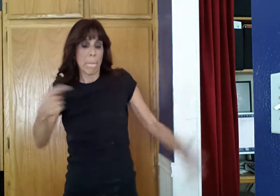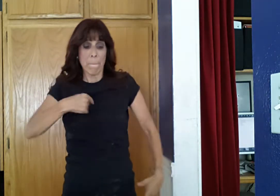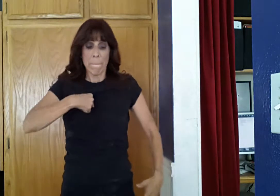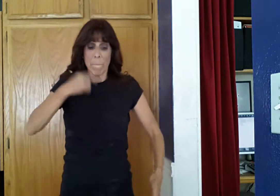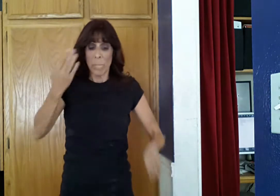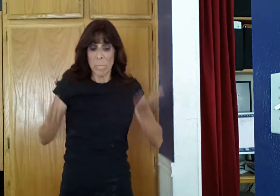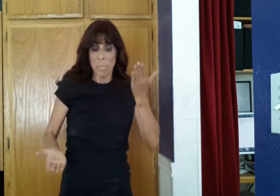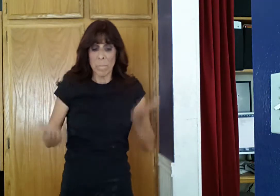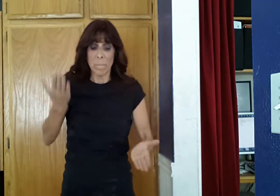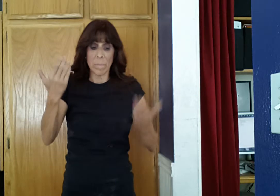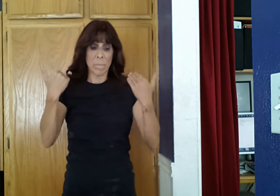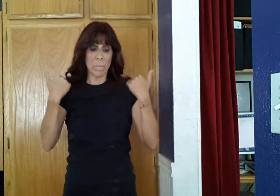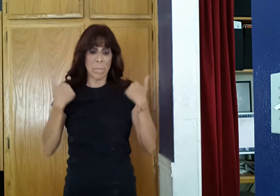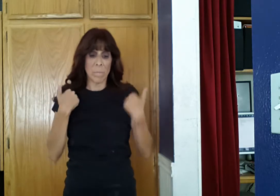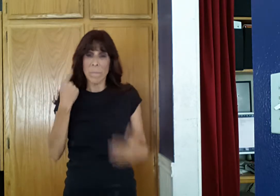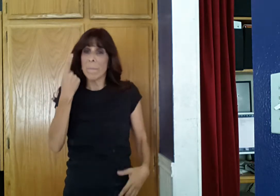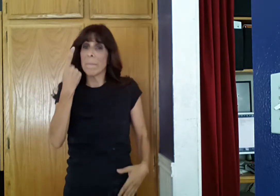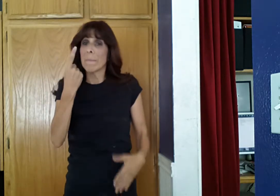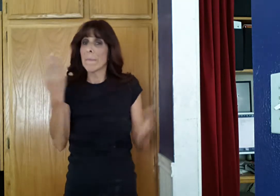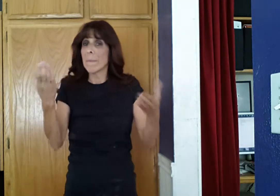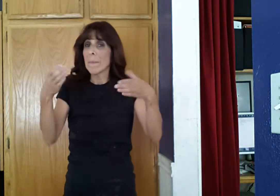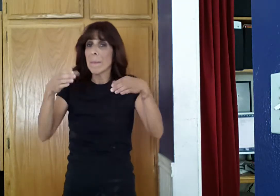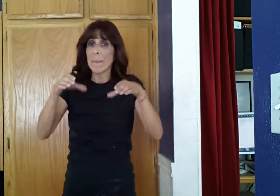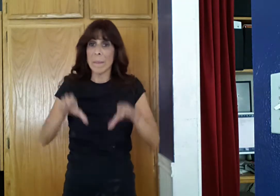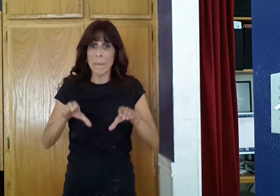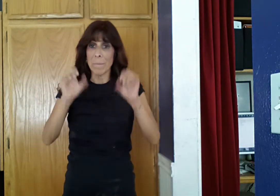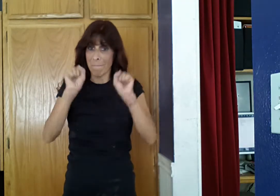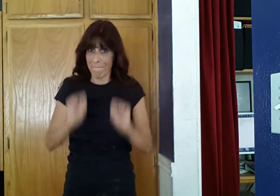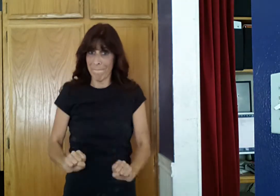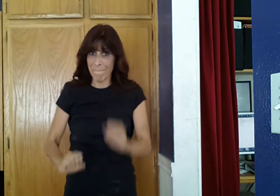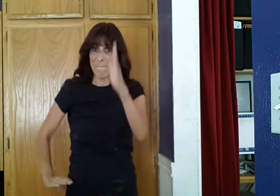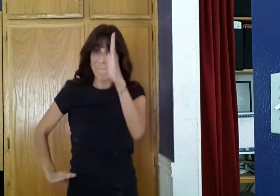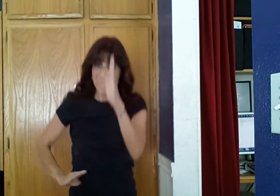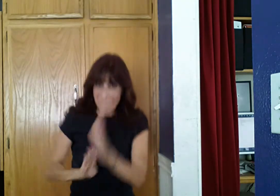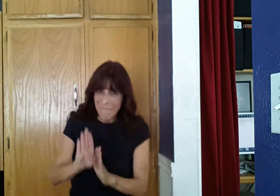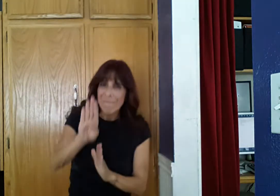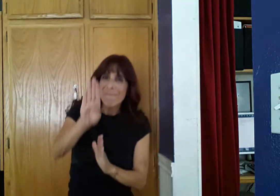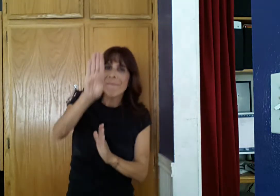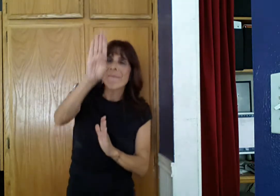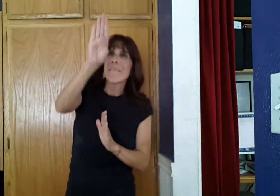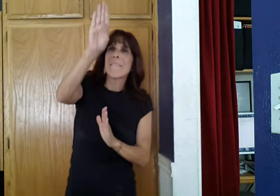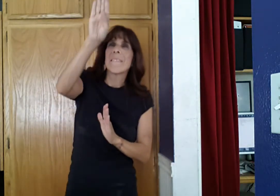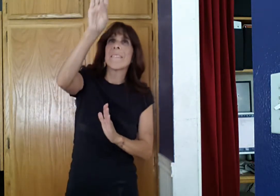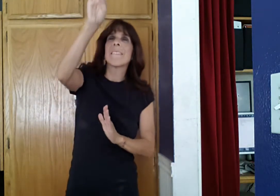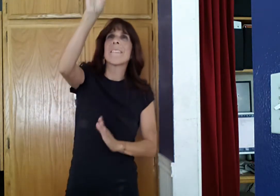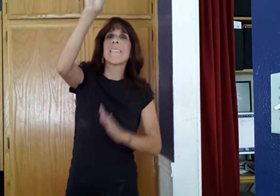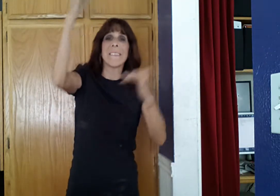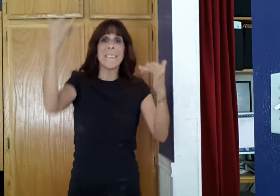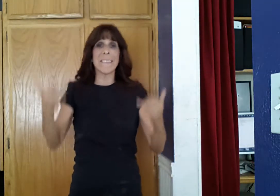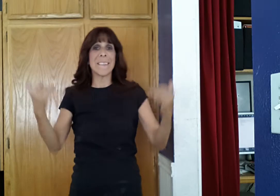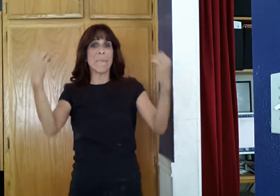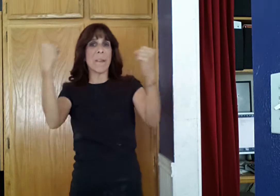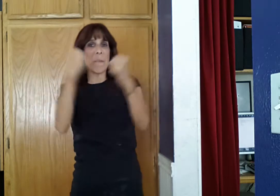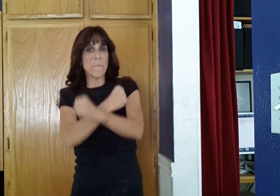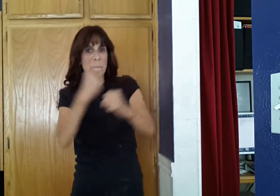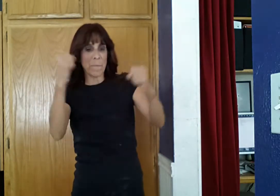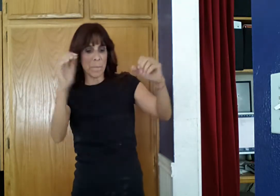I might only have one badge, but I can make an explosion. This is my fight